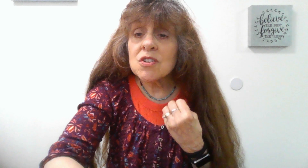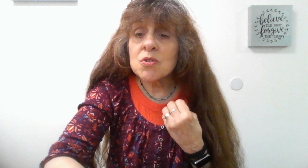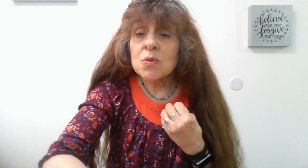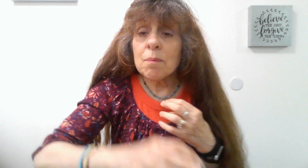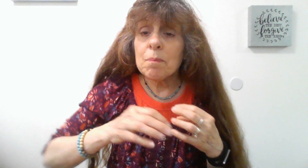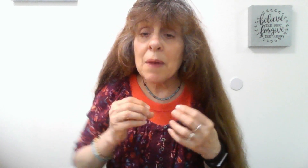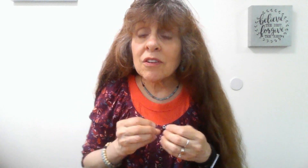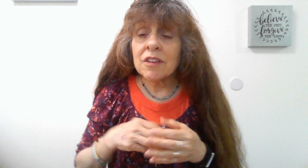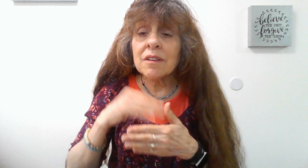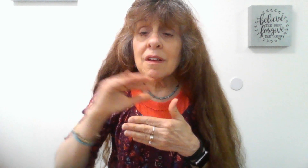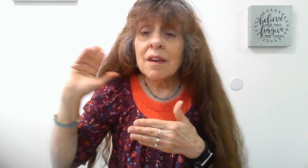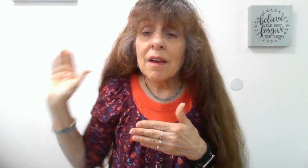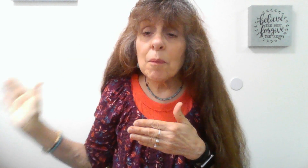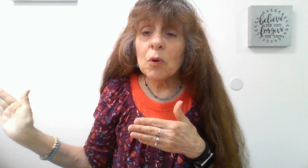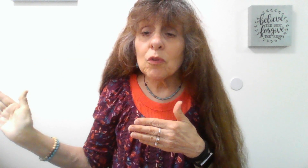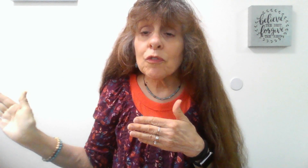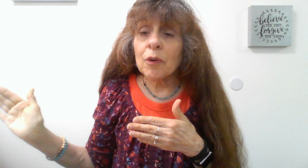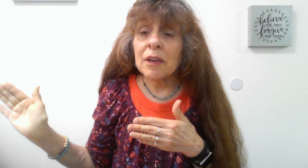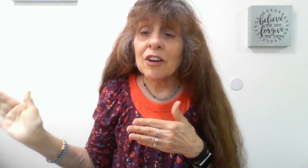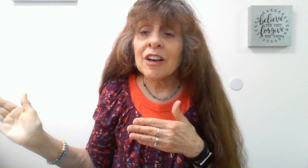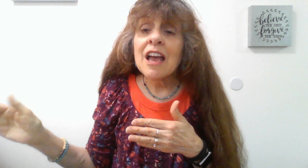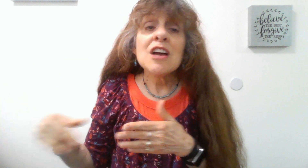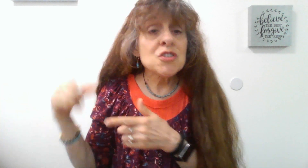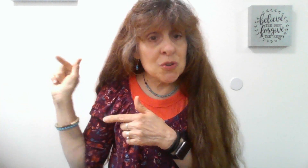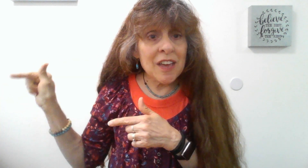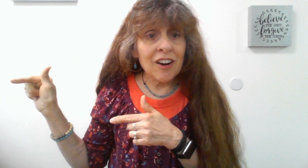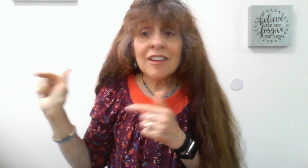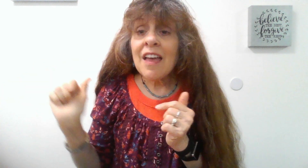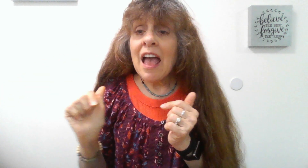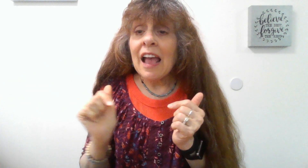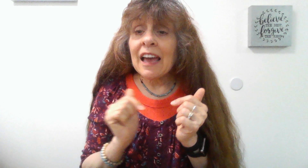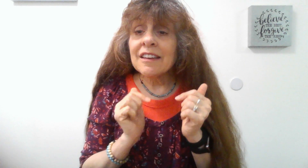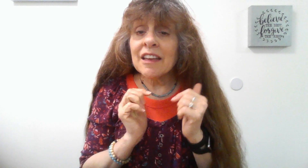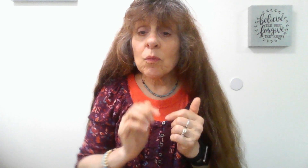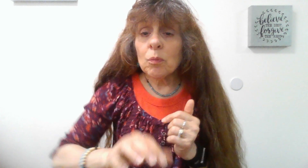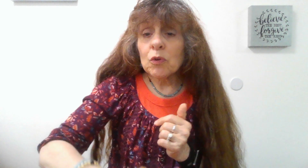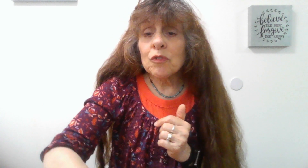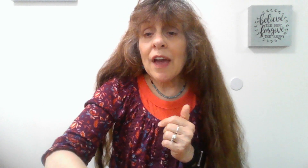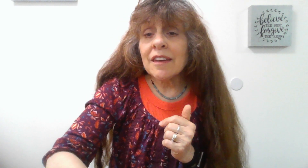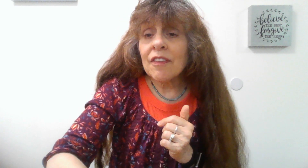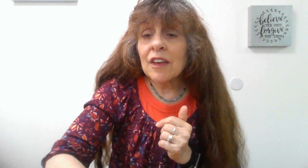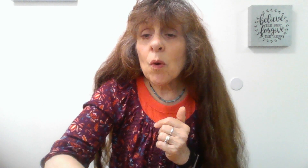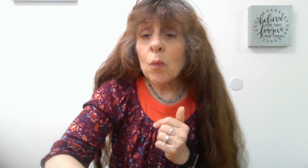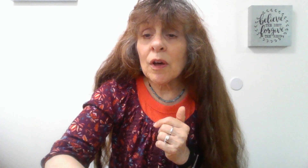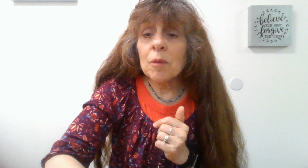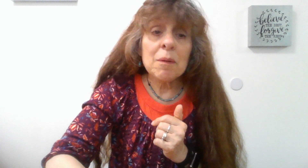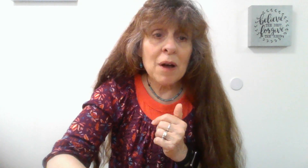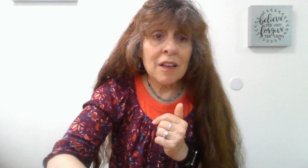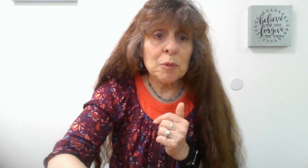to the mountain, move from here to there, and it will move, and nothing will be impossible